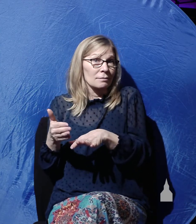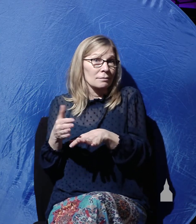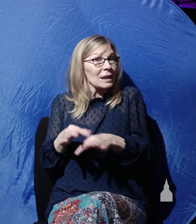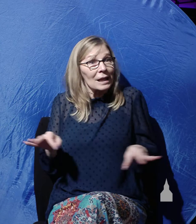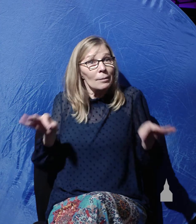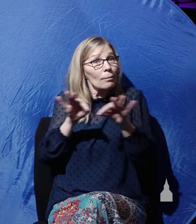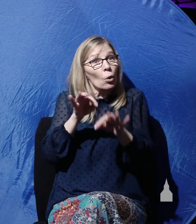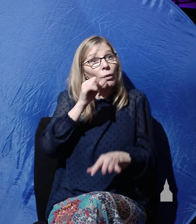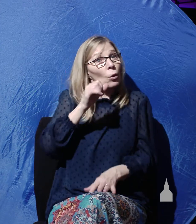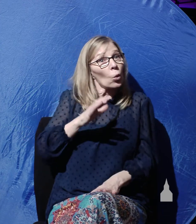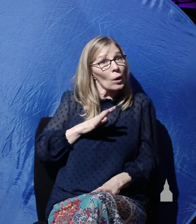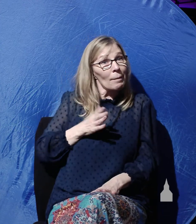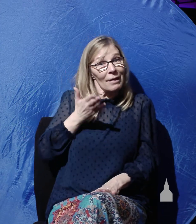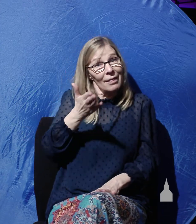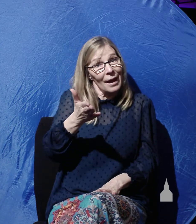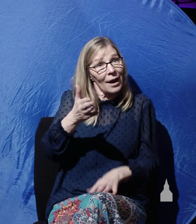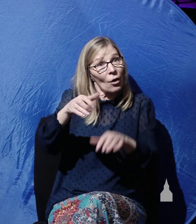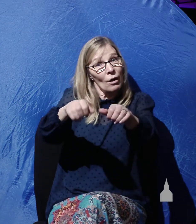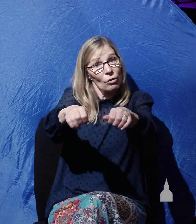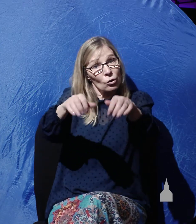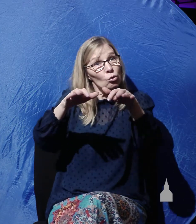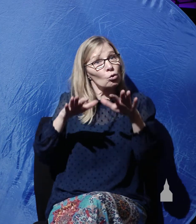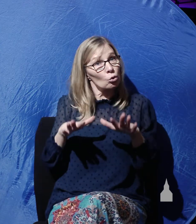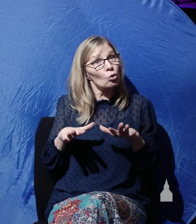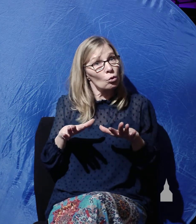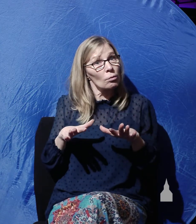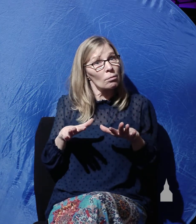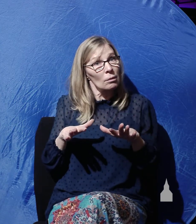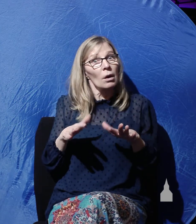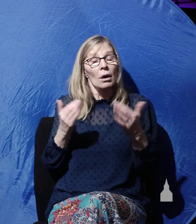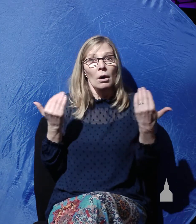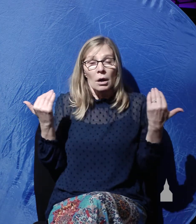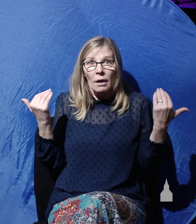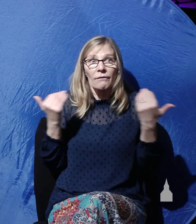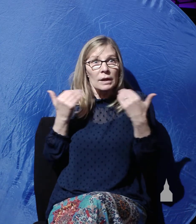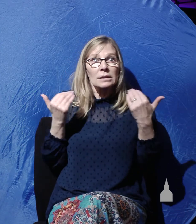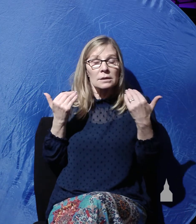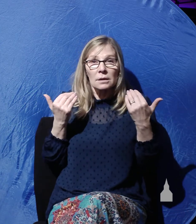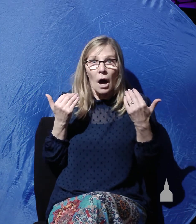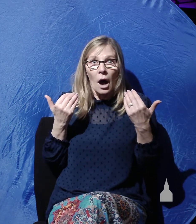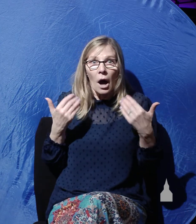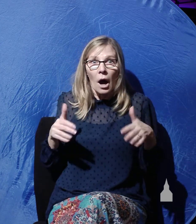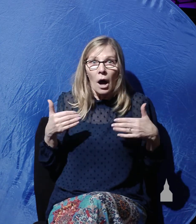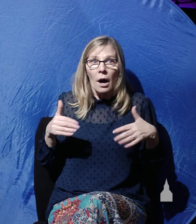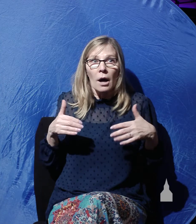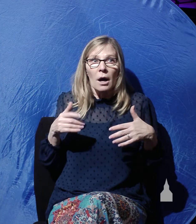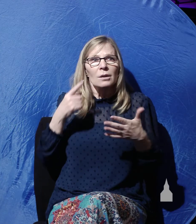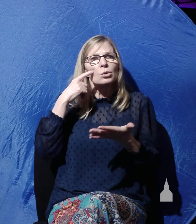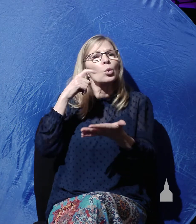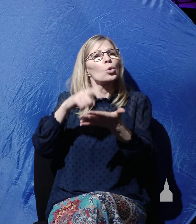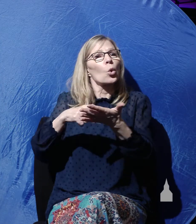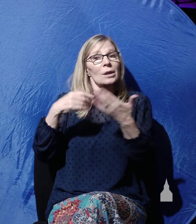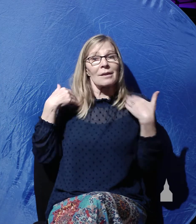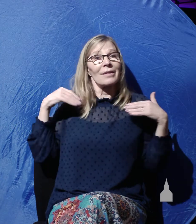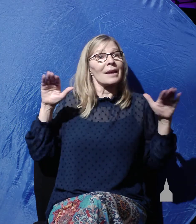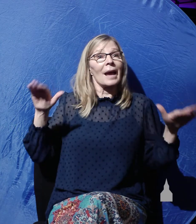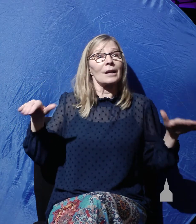women at the tomb, that they be convinced of Christ's resurrection. And so notice what the angel does. He goes the